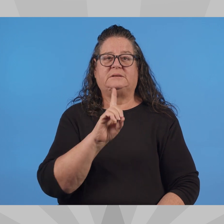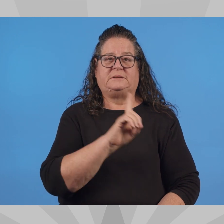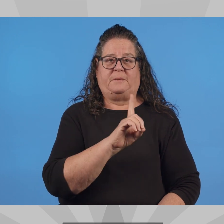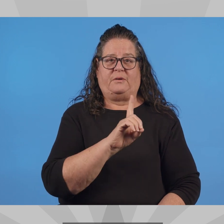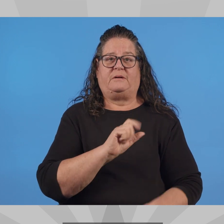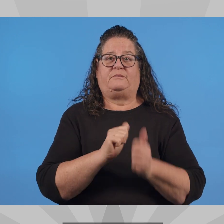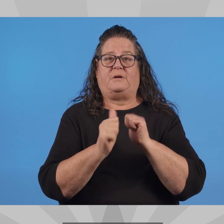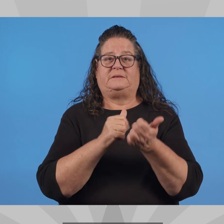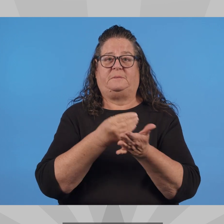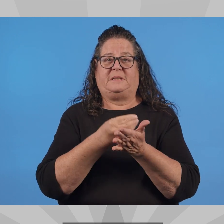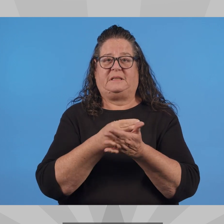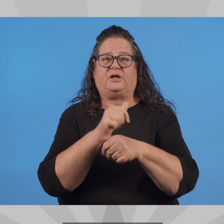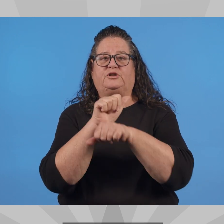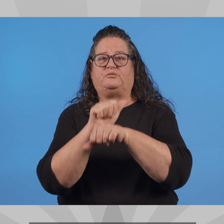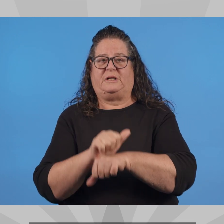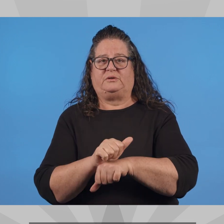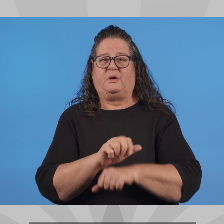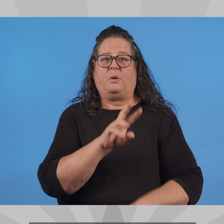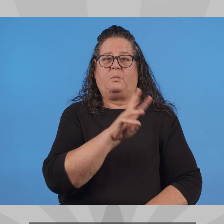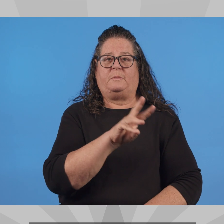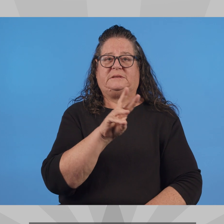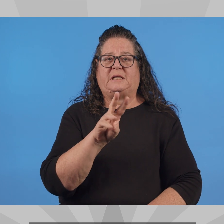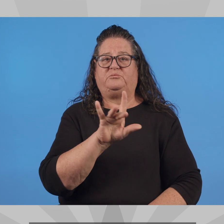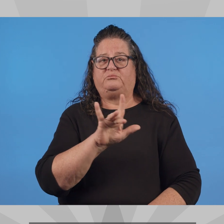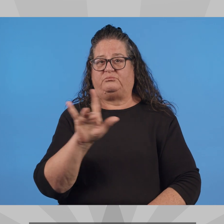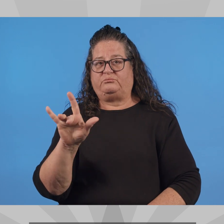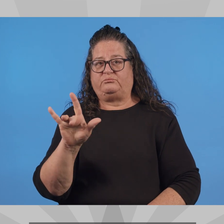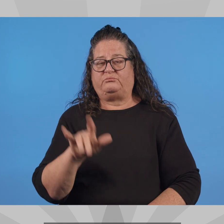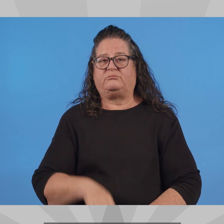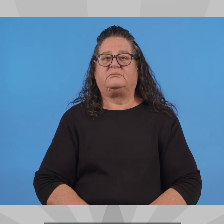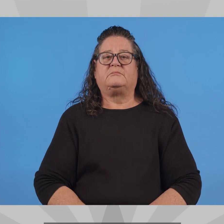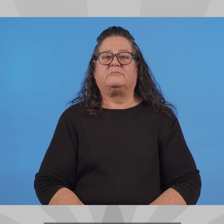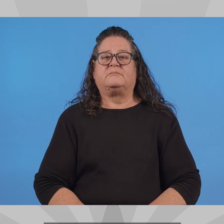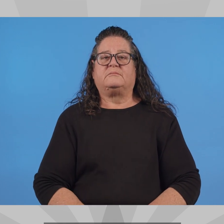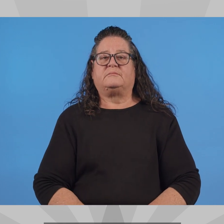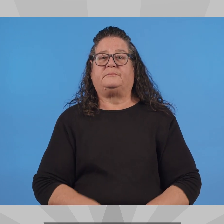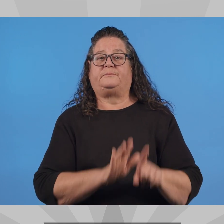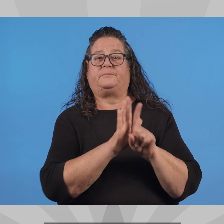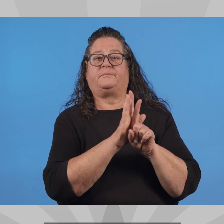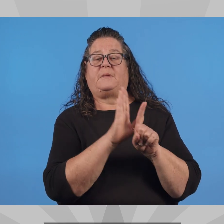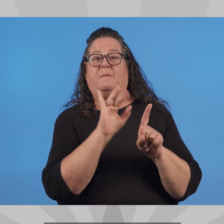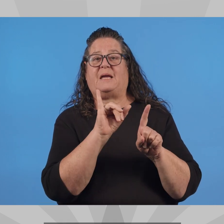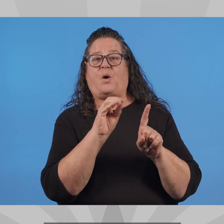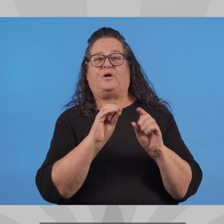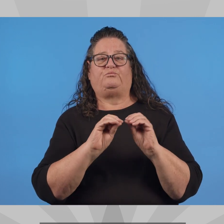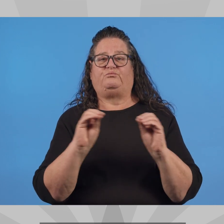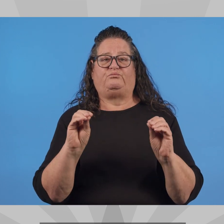Party Democratic Campaign Funding Traditional Website None Submitted